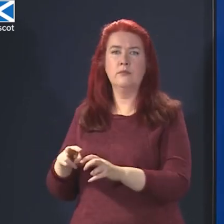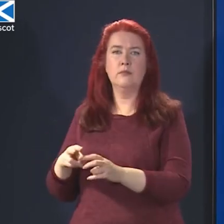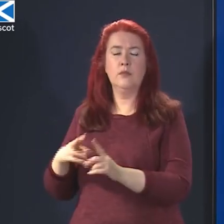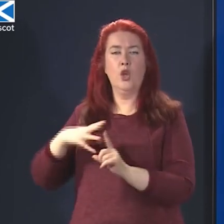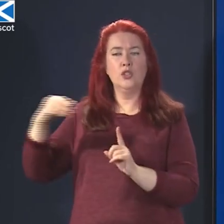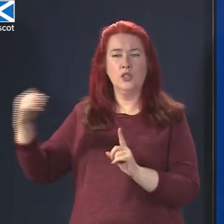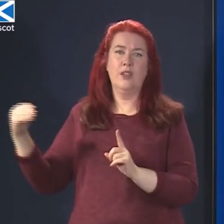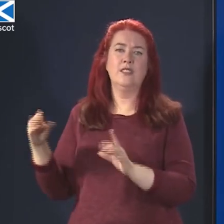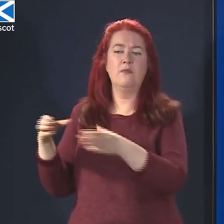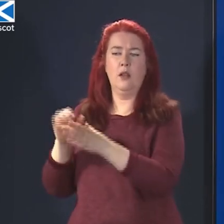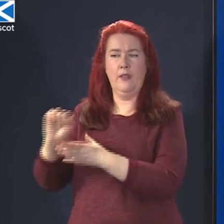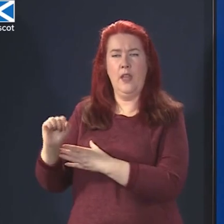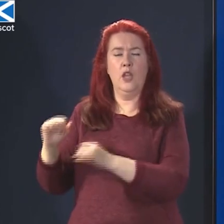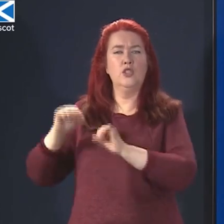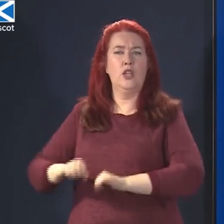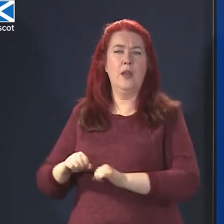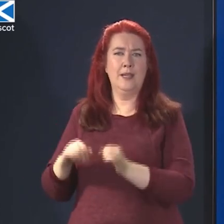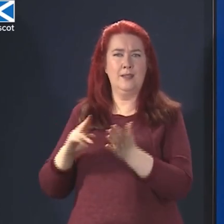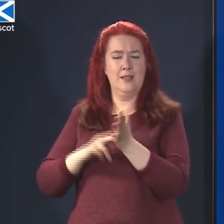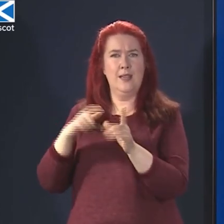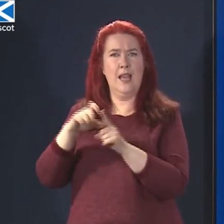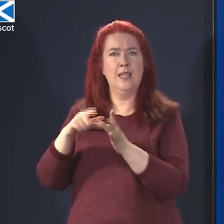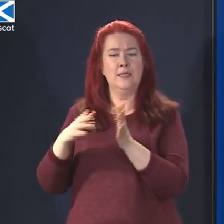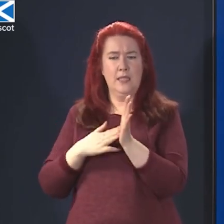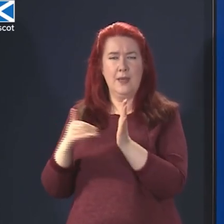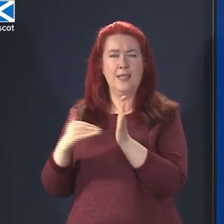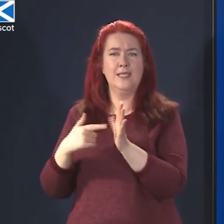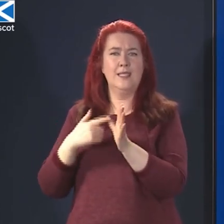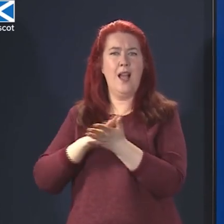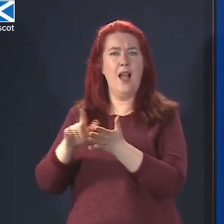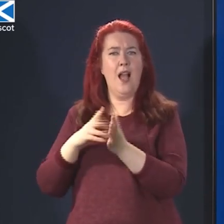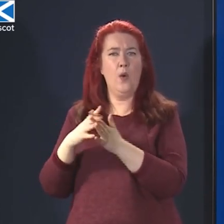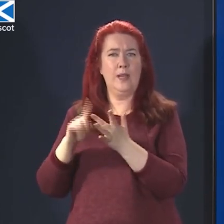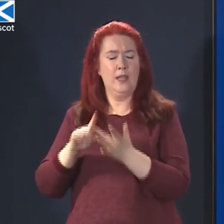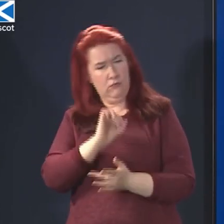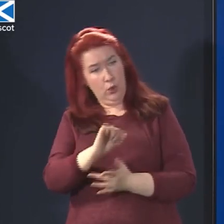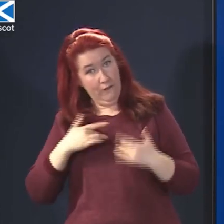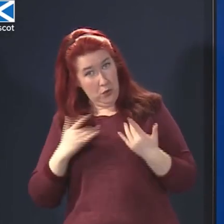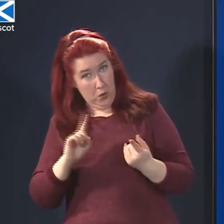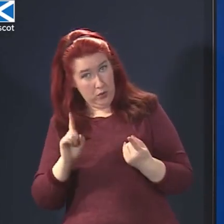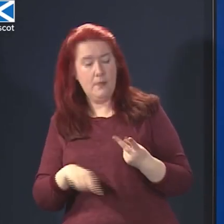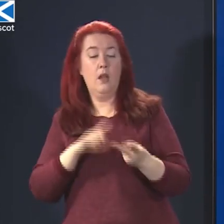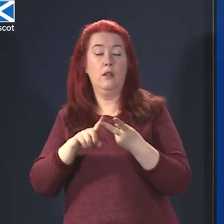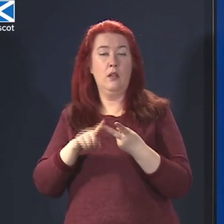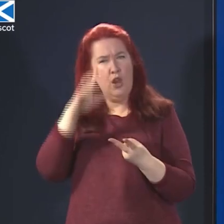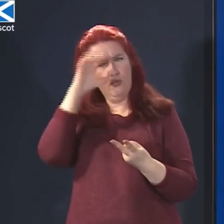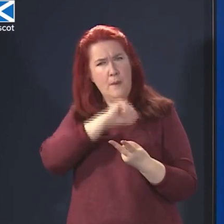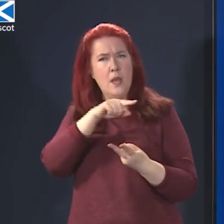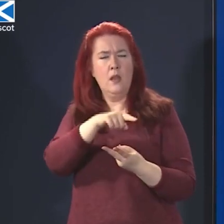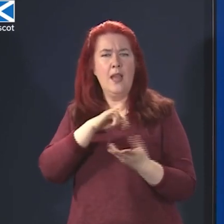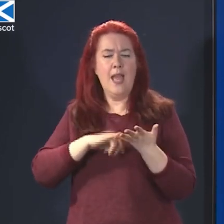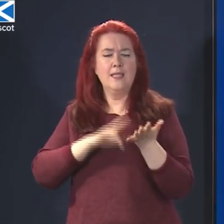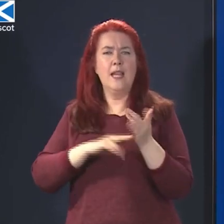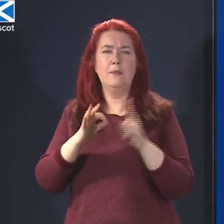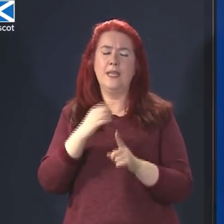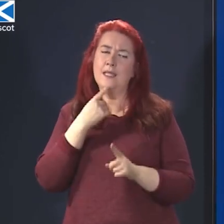Nadim Zahawi. I'm interested in your views in that, but also, specifically, I seem to recall the SNP saying that you